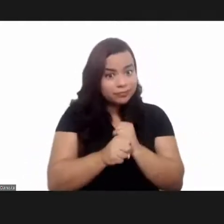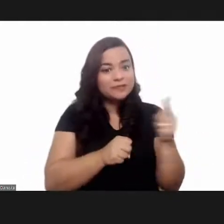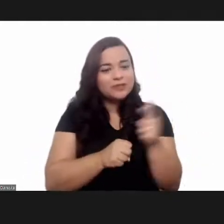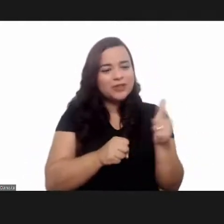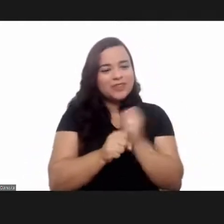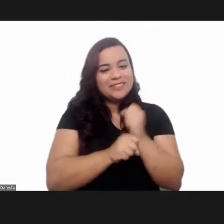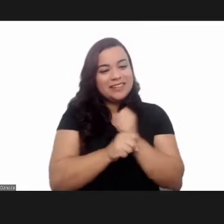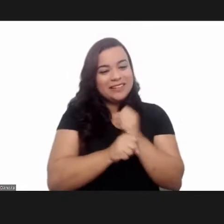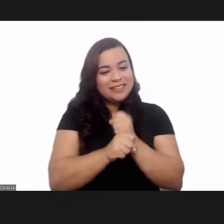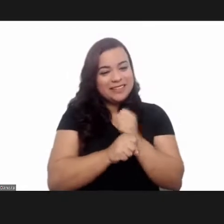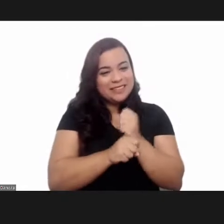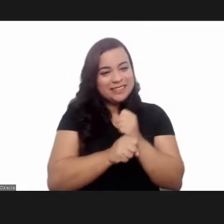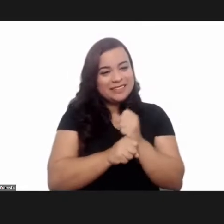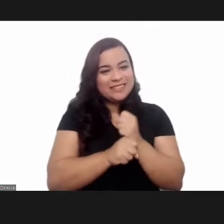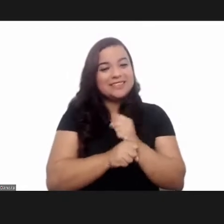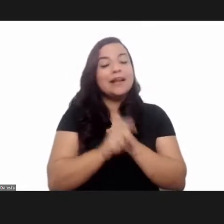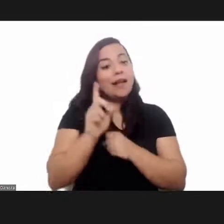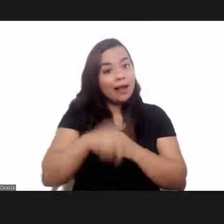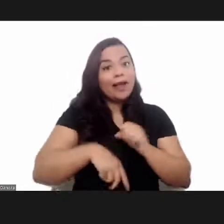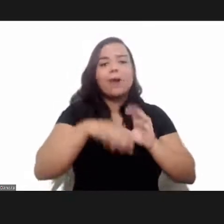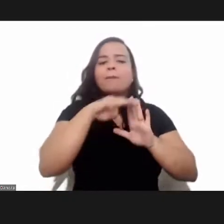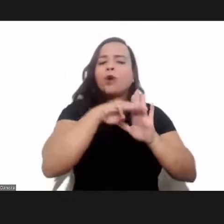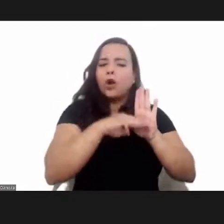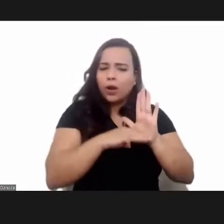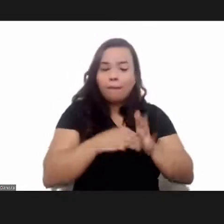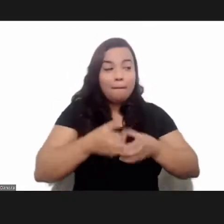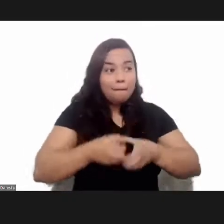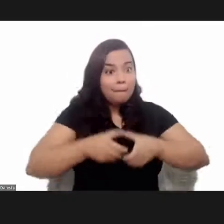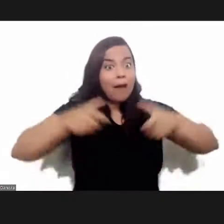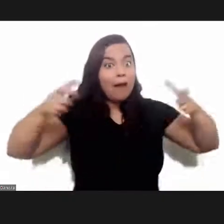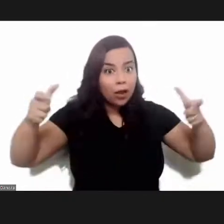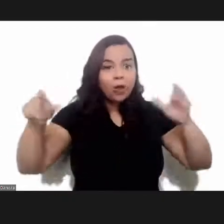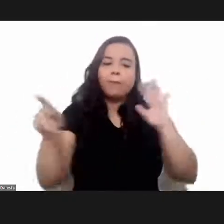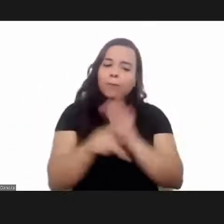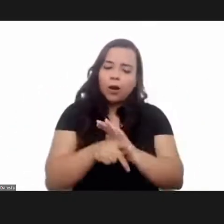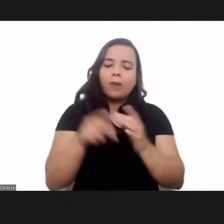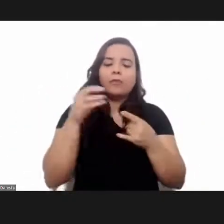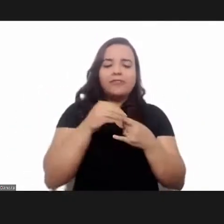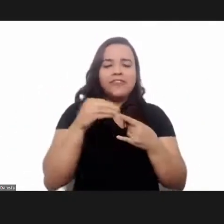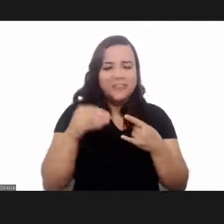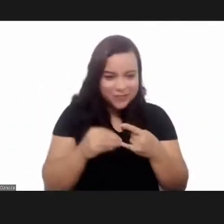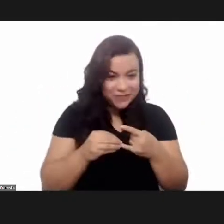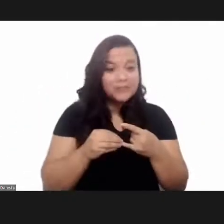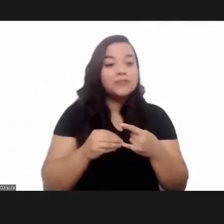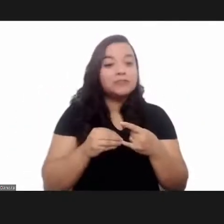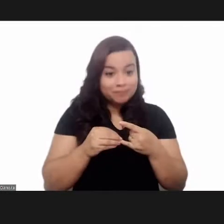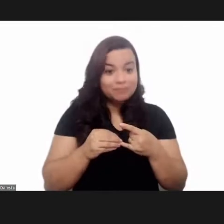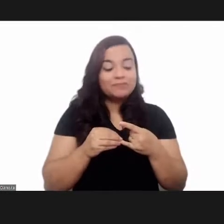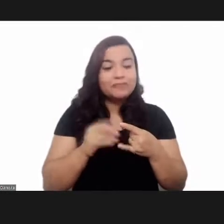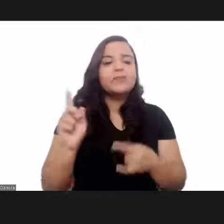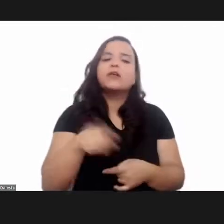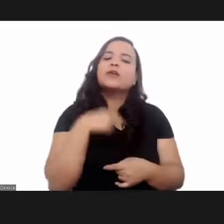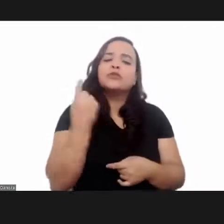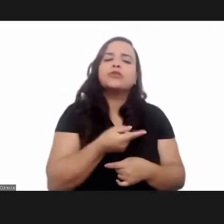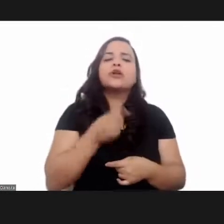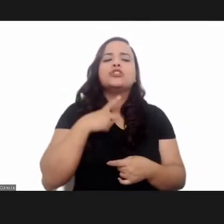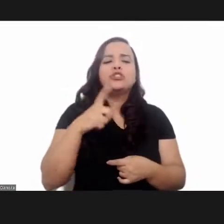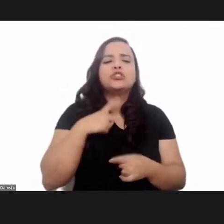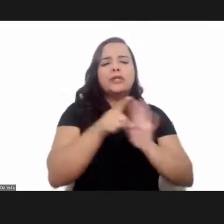it's oldest number of participants with the largest translational program in Fiocruz, where more than 100 researchers